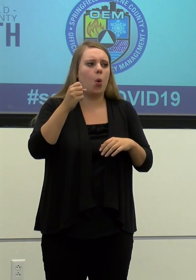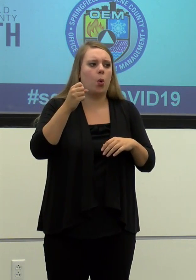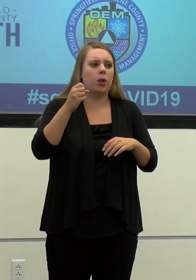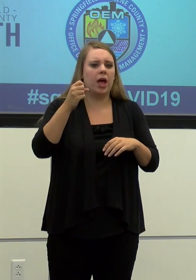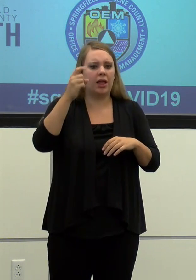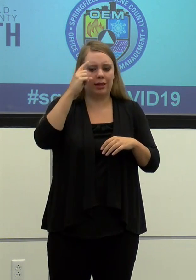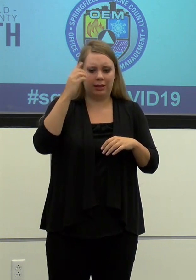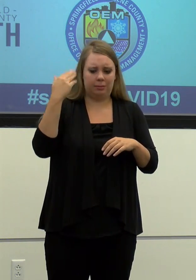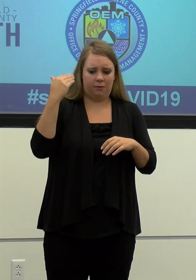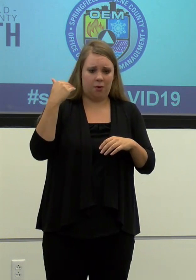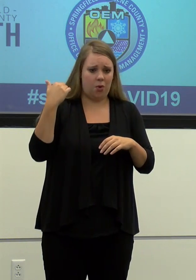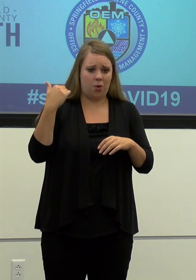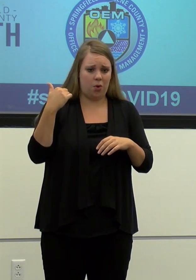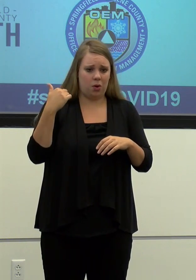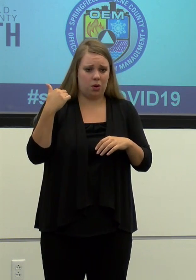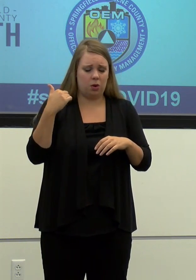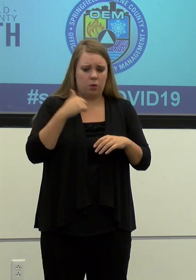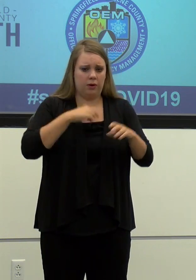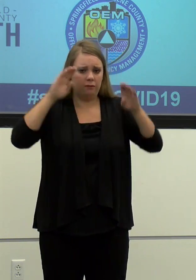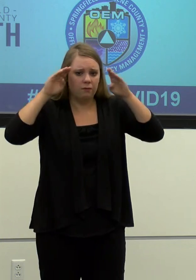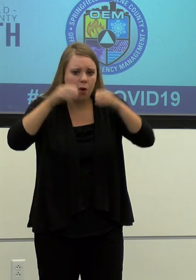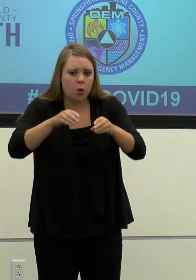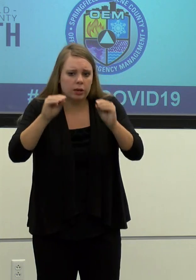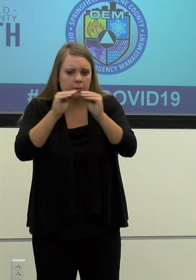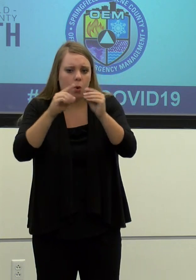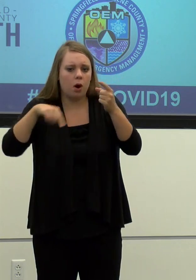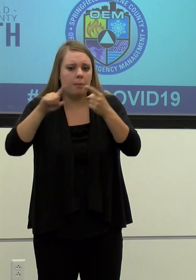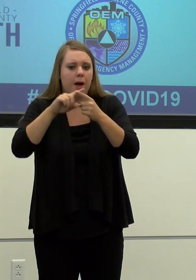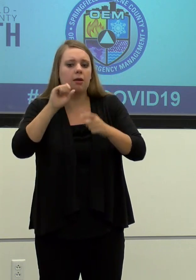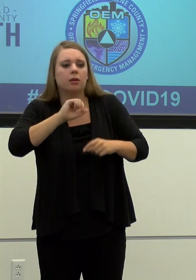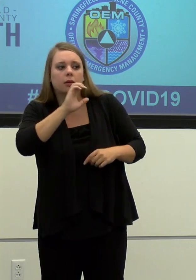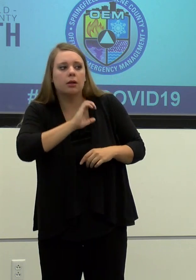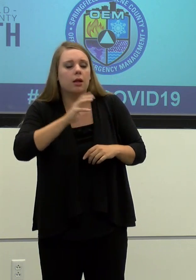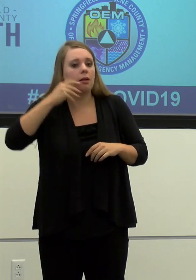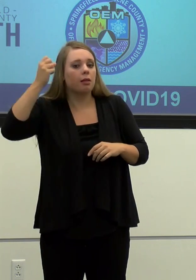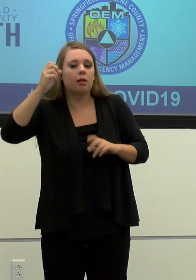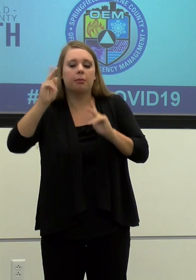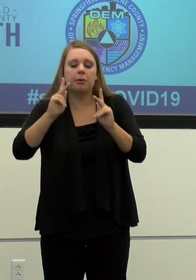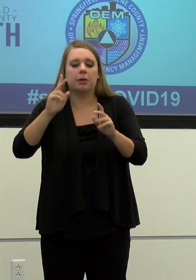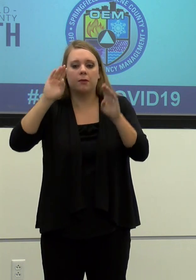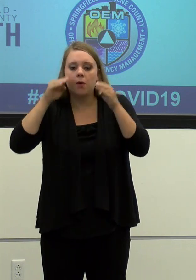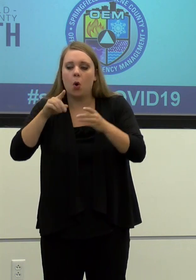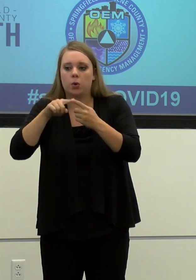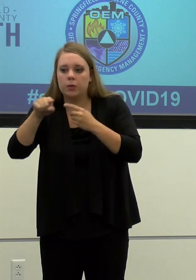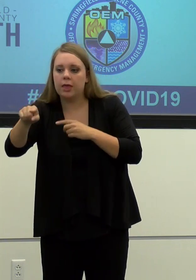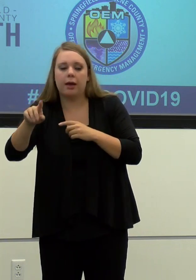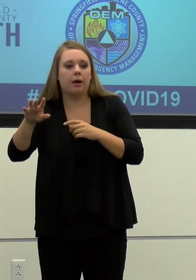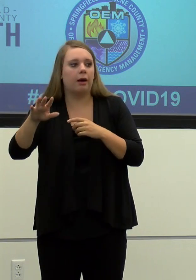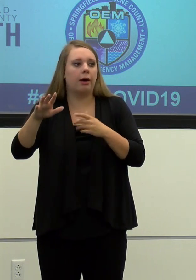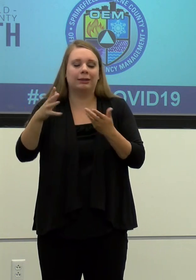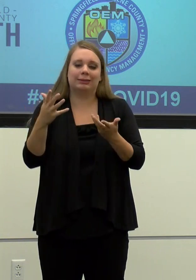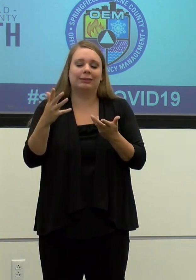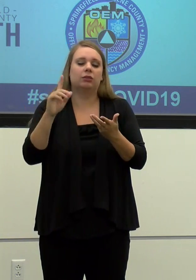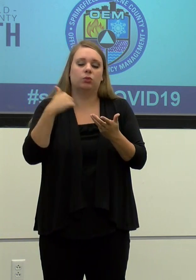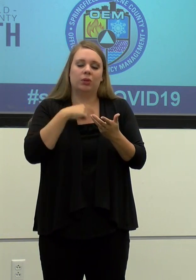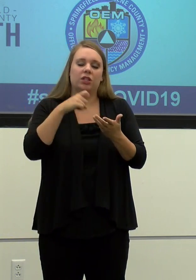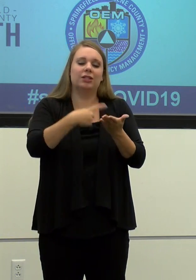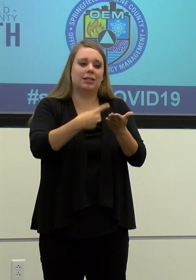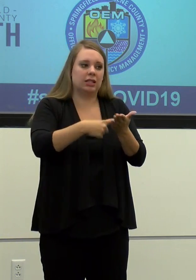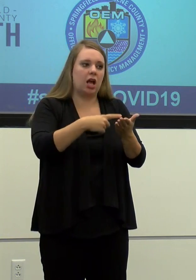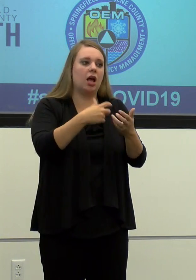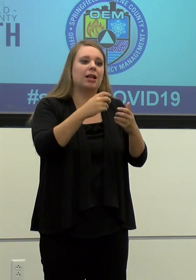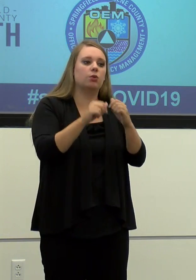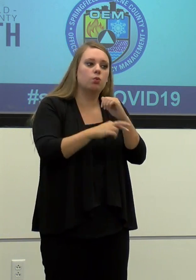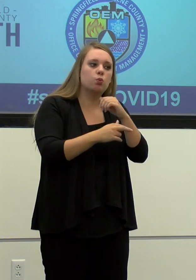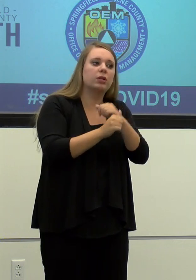uh, no favors when we really focused on elderly and people with comorbidities early on. Uh, we should have talked about